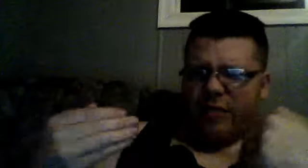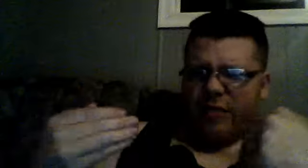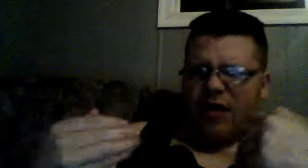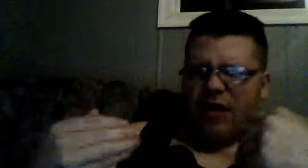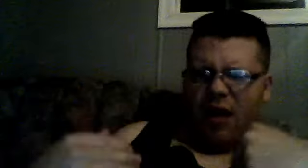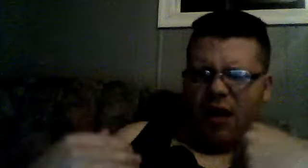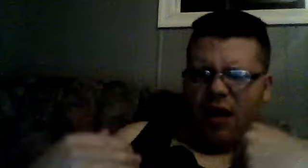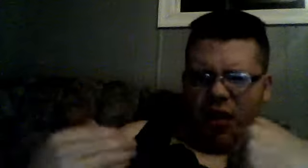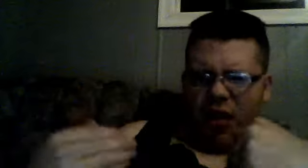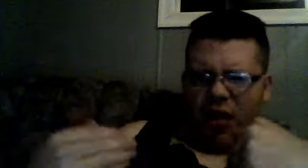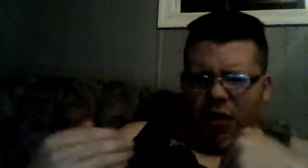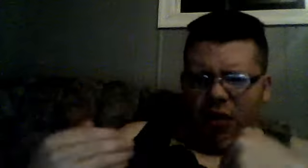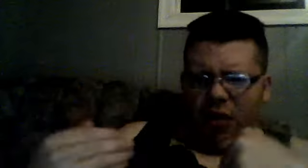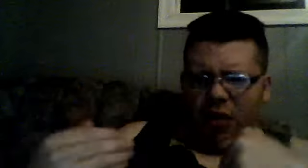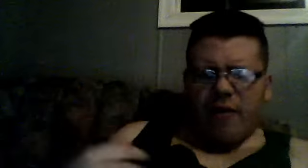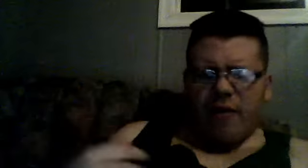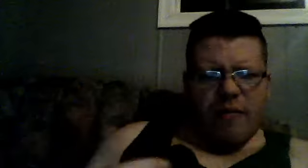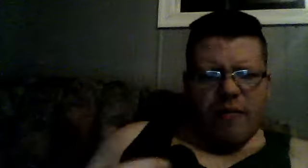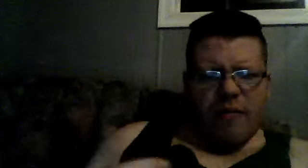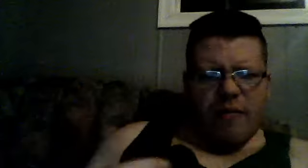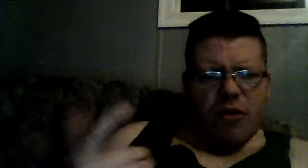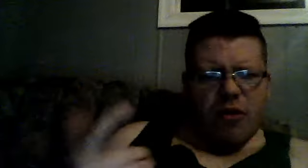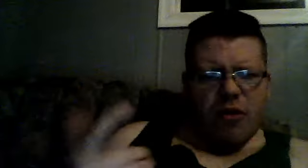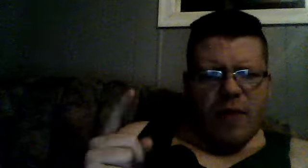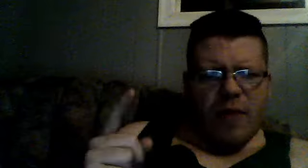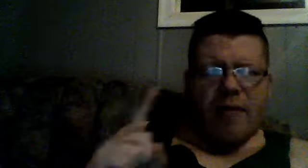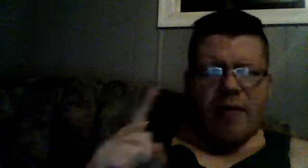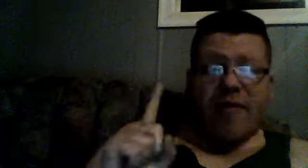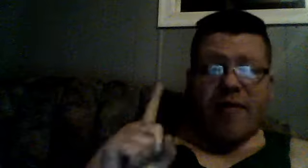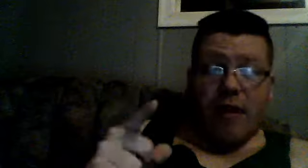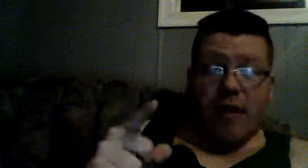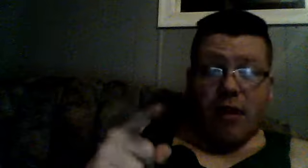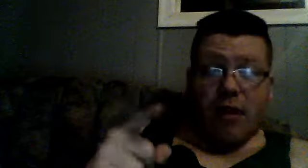the book, so this is Malibu, Sean Beatman, signing off.